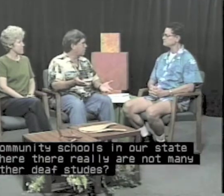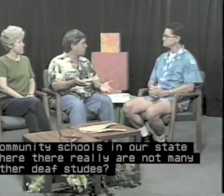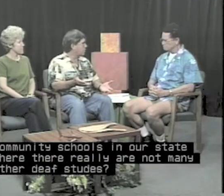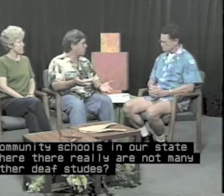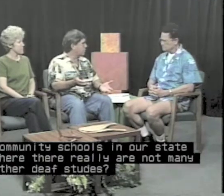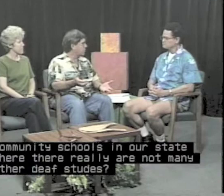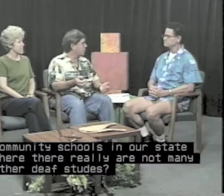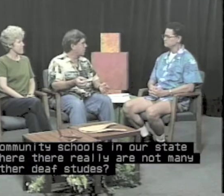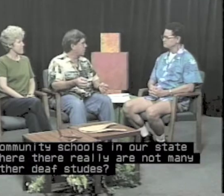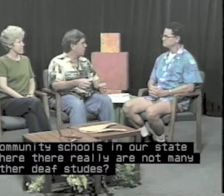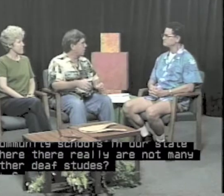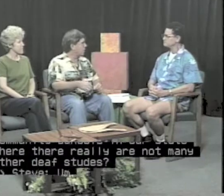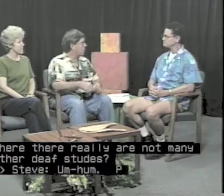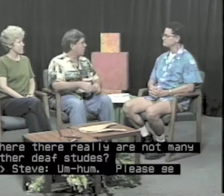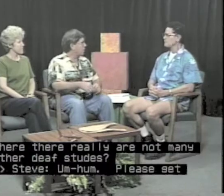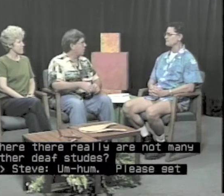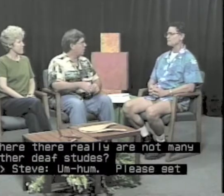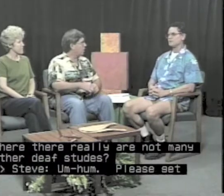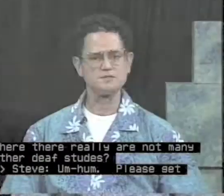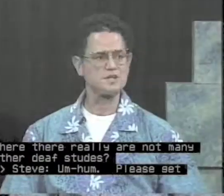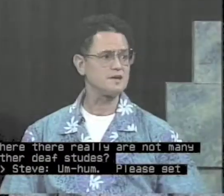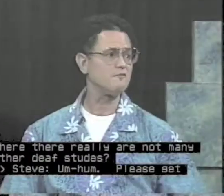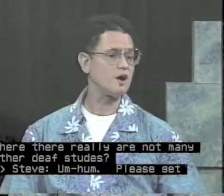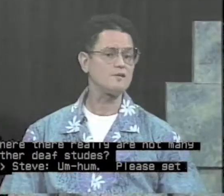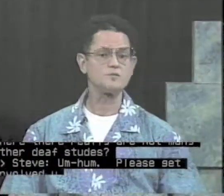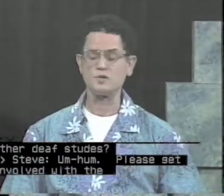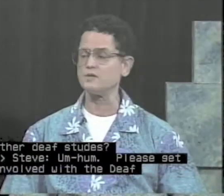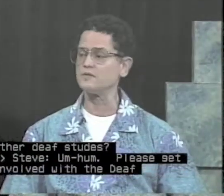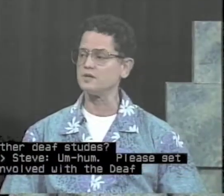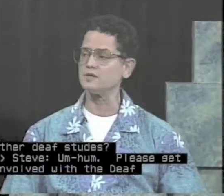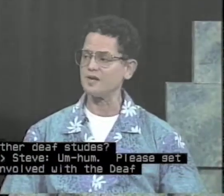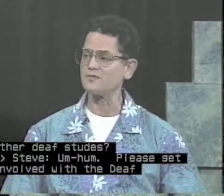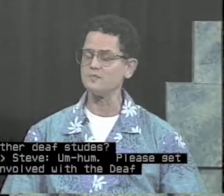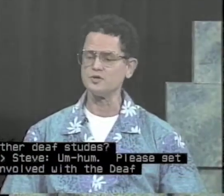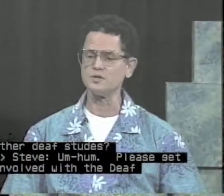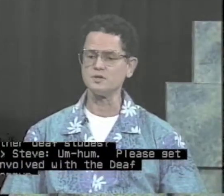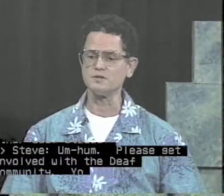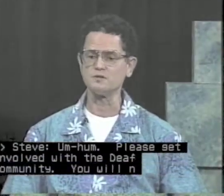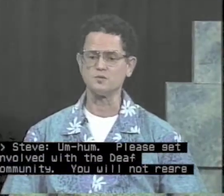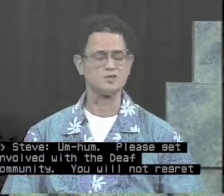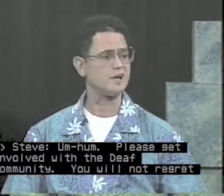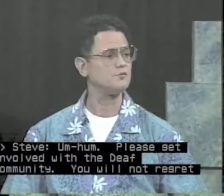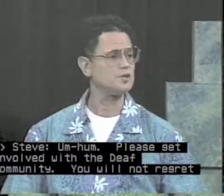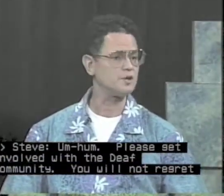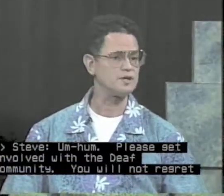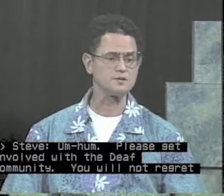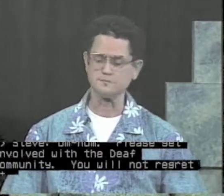students? Please get involved with the deaf community. will not regret it.